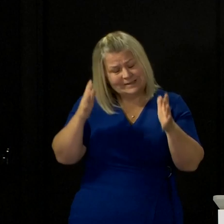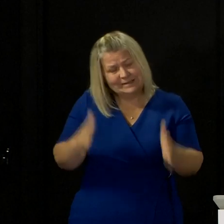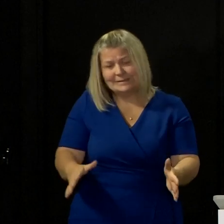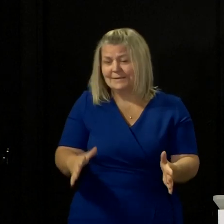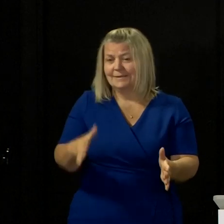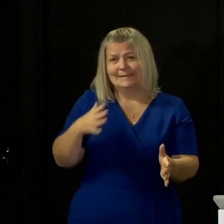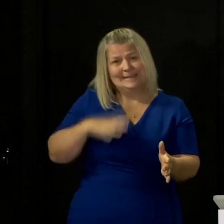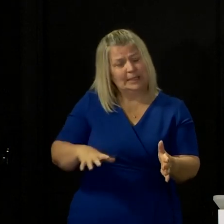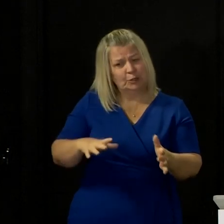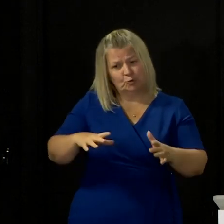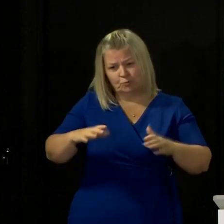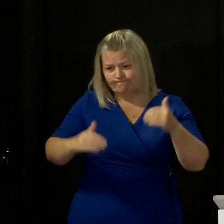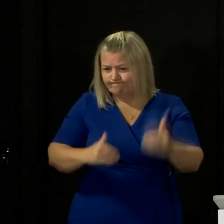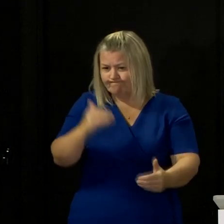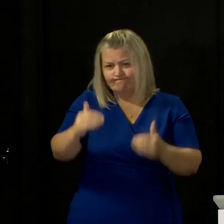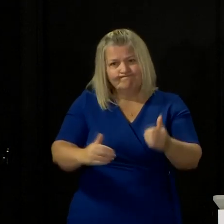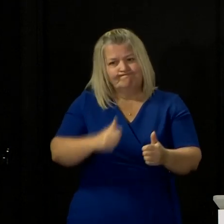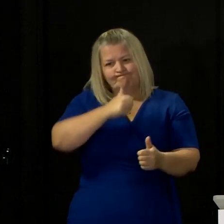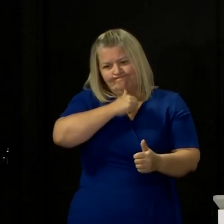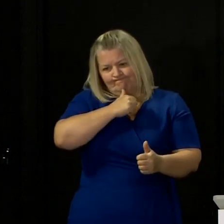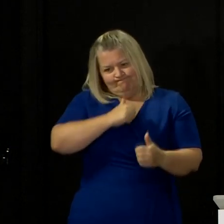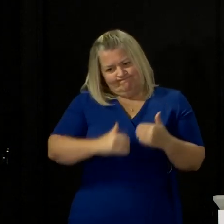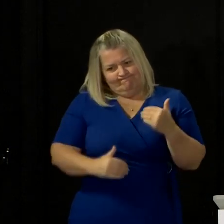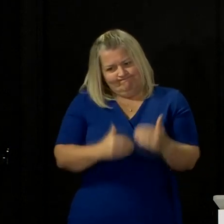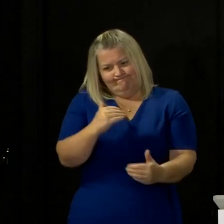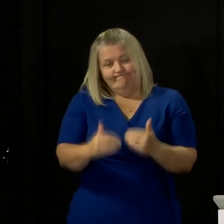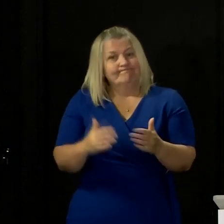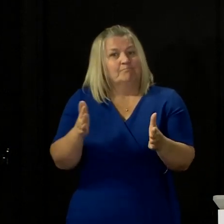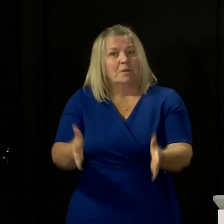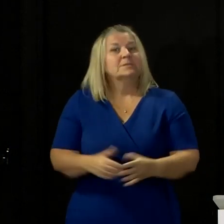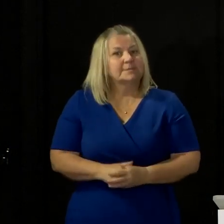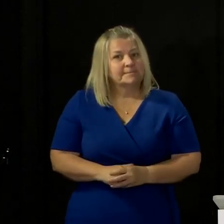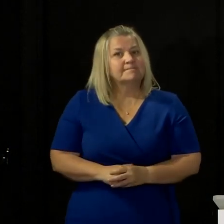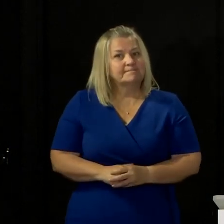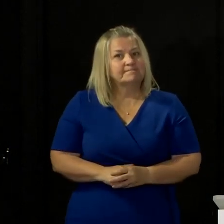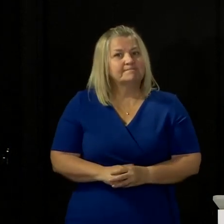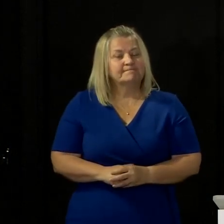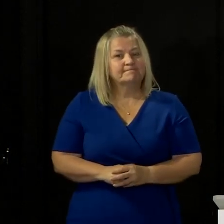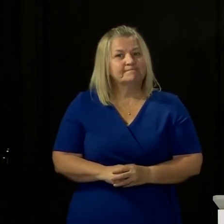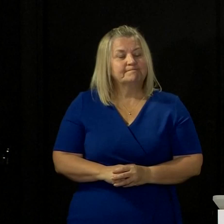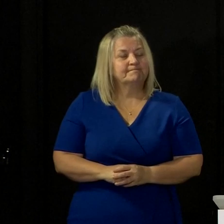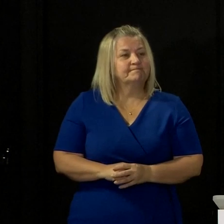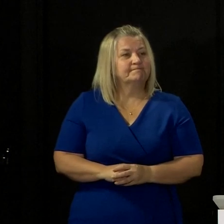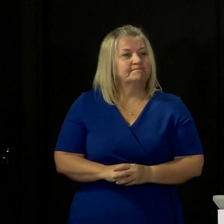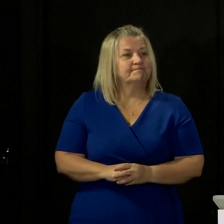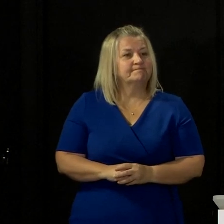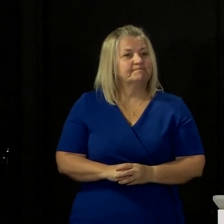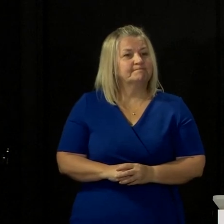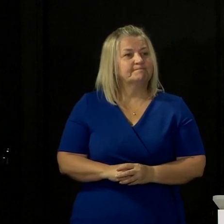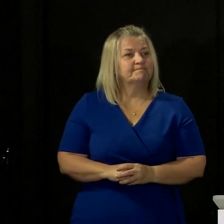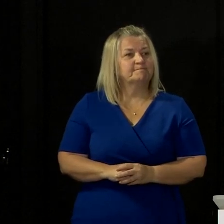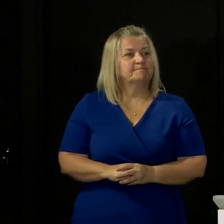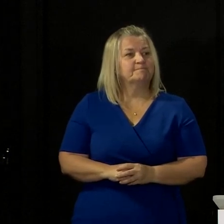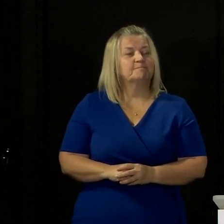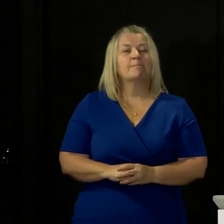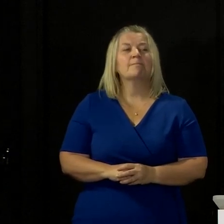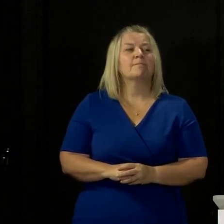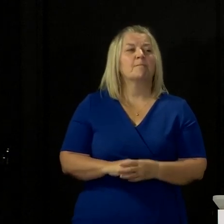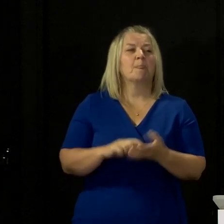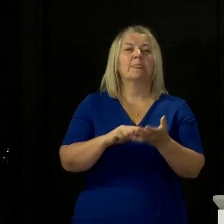course we're on in order to make sure that this progress is not reversed. Scott McNabb from the Scotsman.